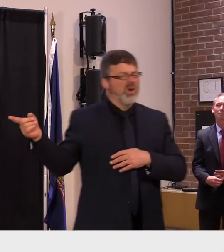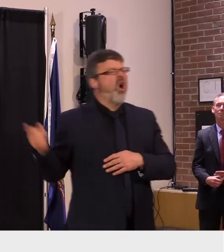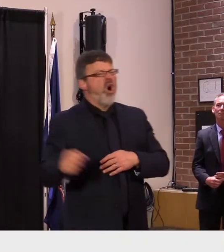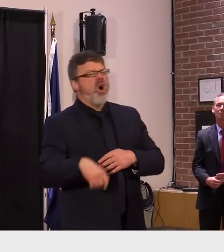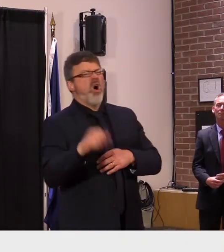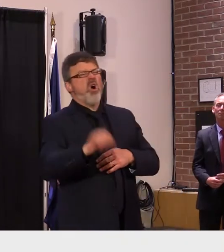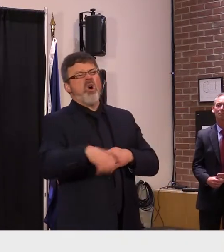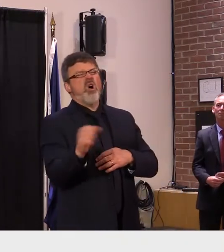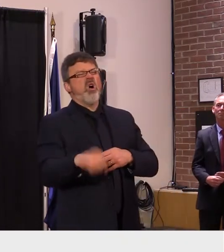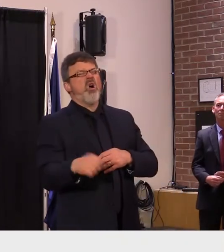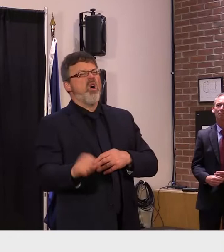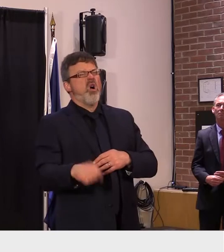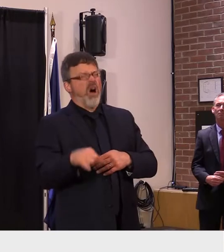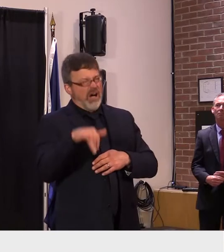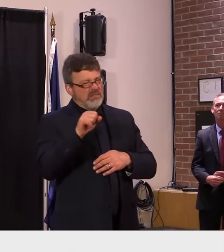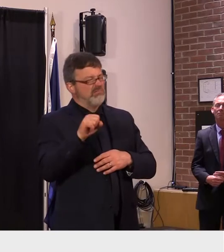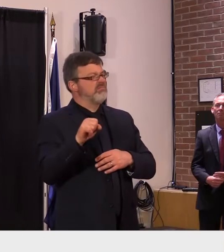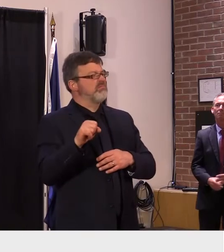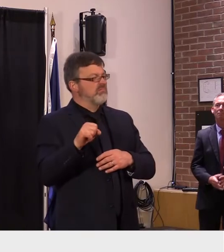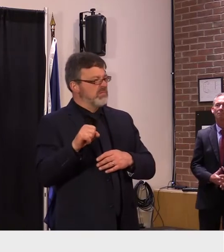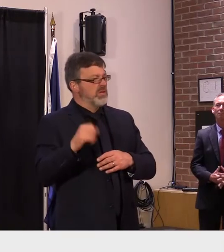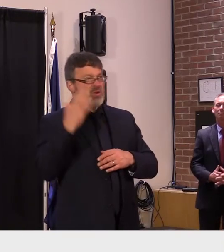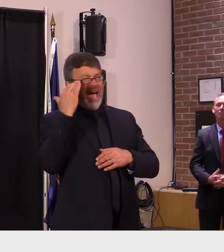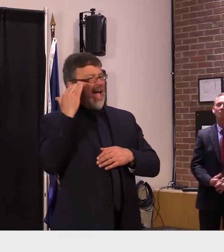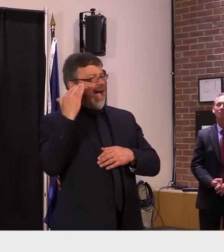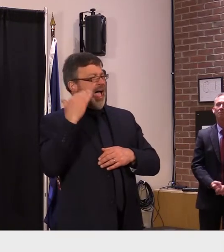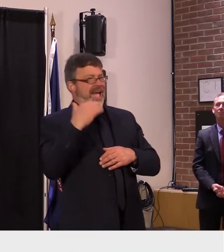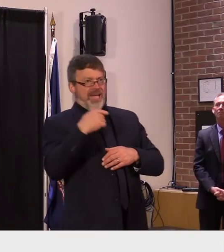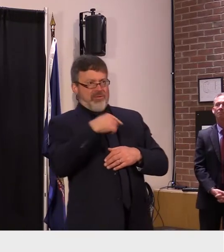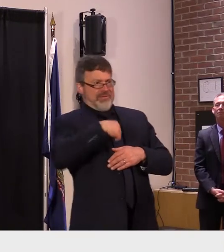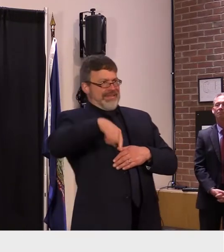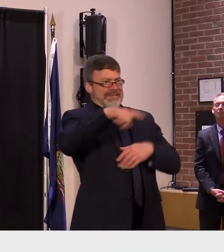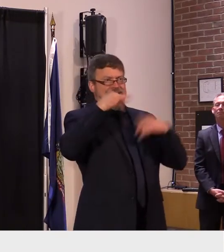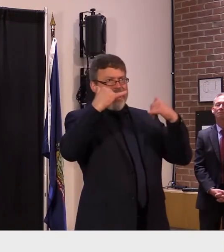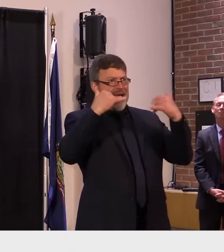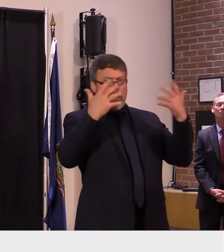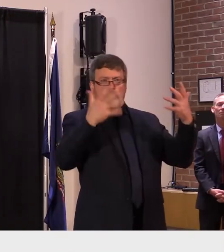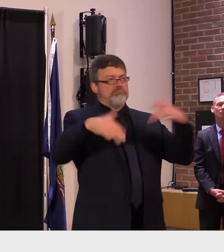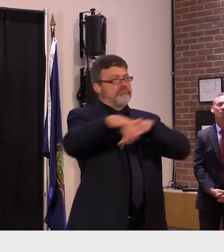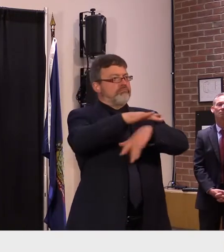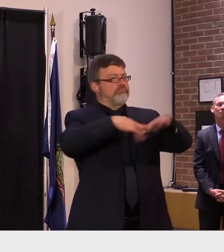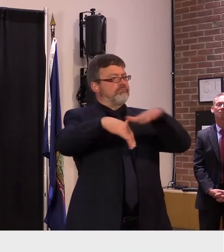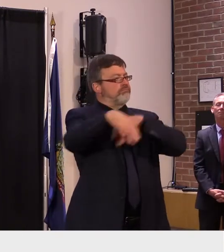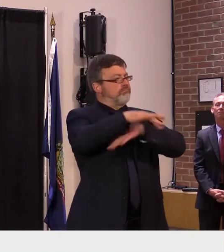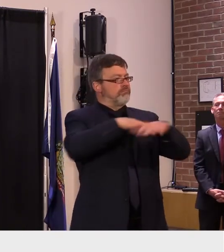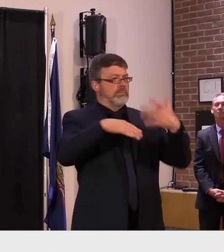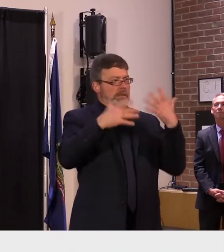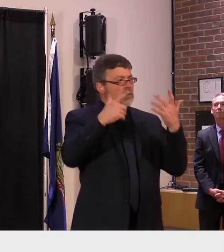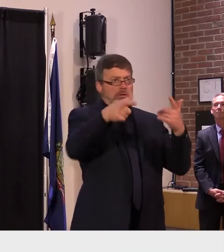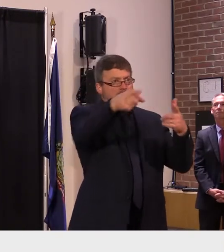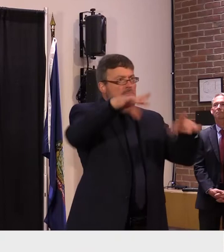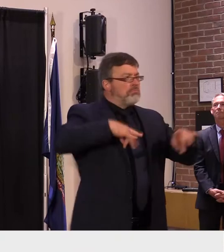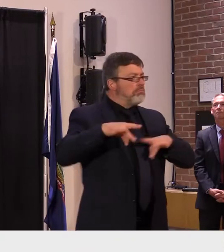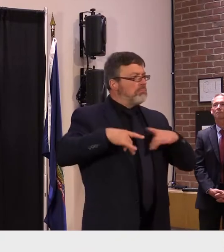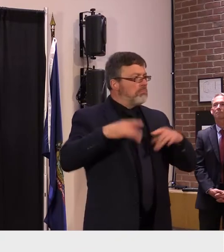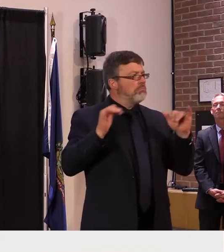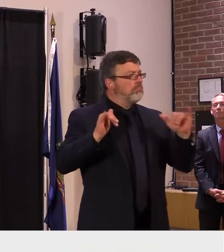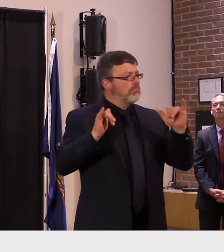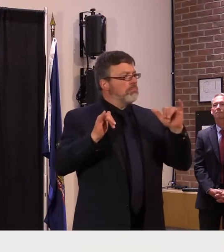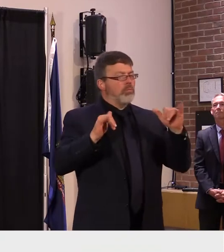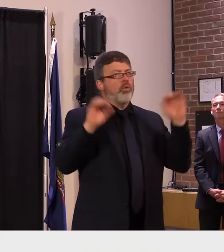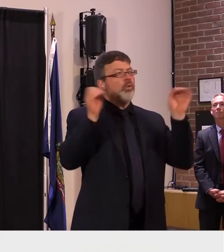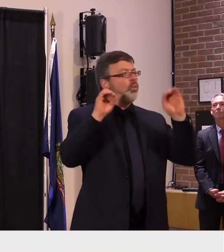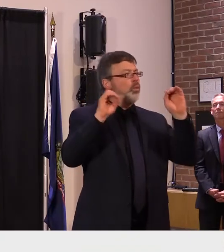arrived at endemic no and that's okay because that we are all in a transition to endemic